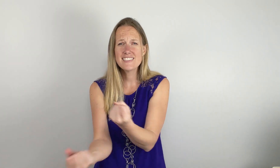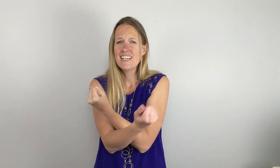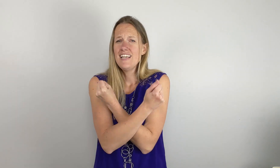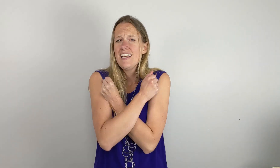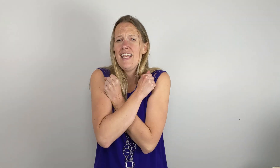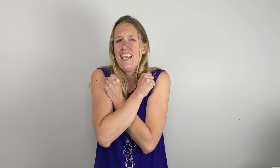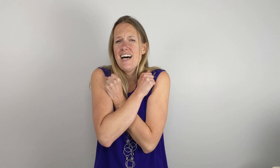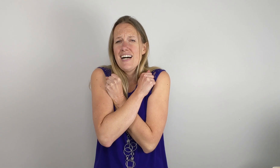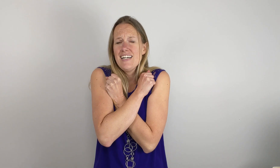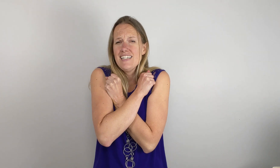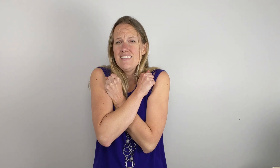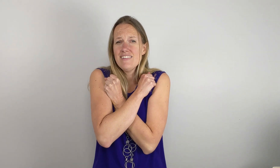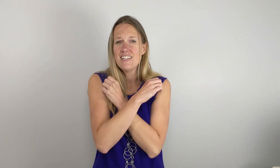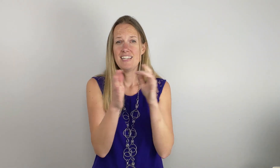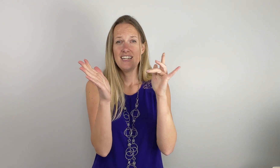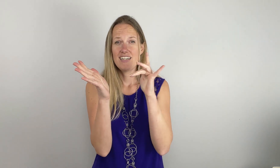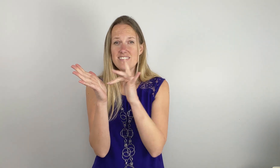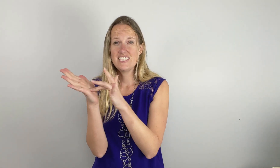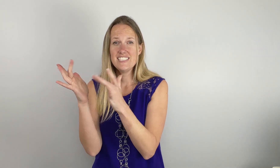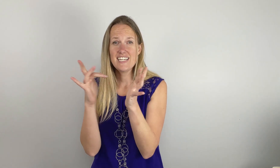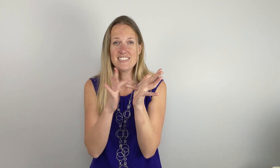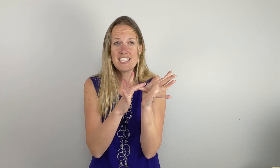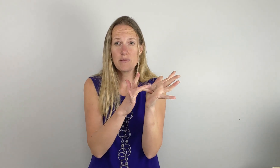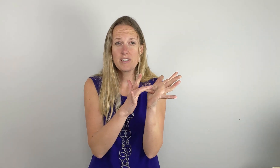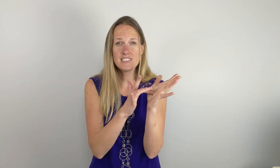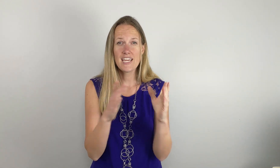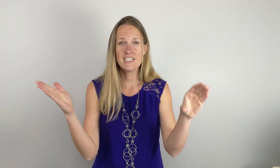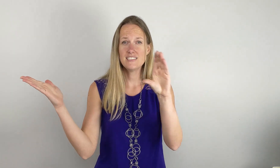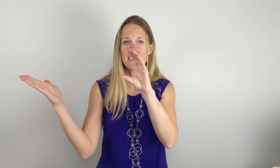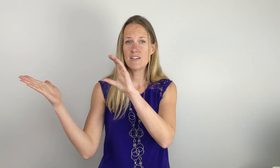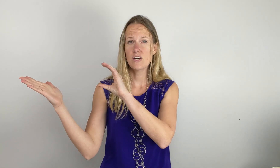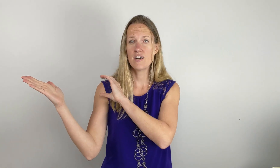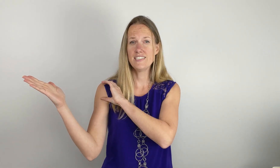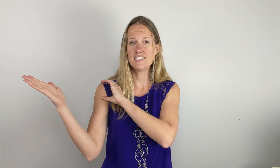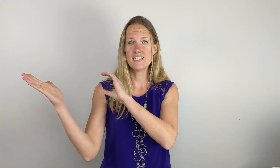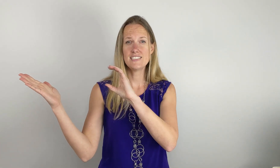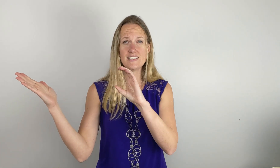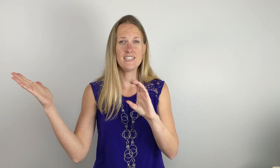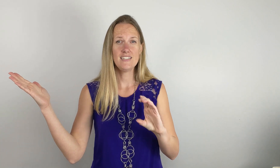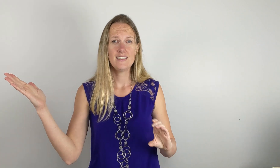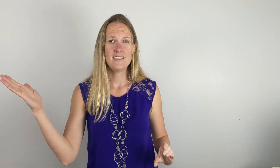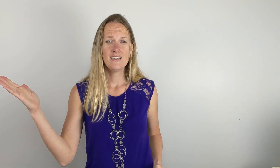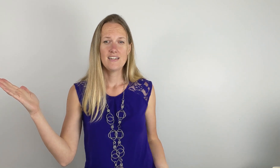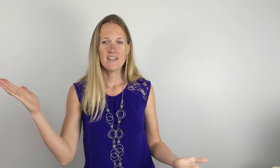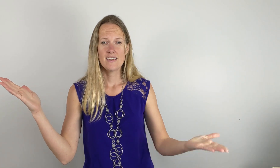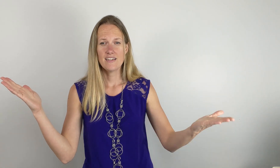Love of Jesus. Nail pierced hands. Christ. See. Okay.